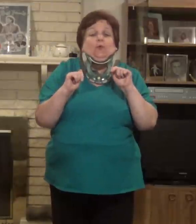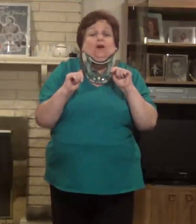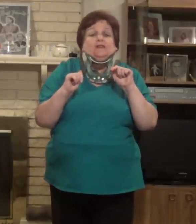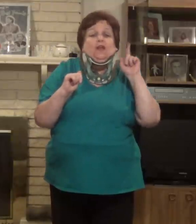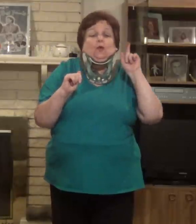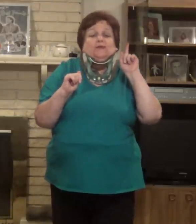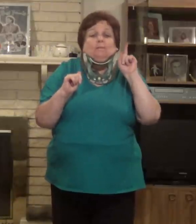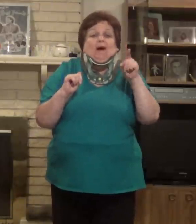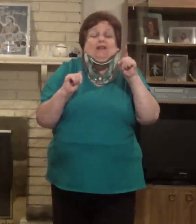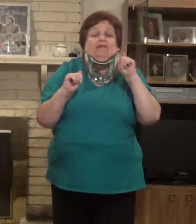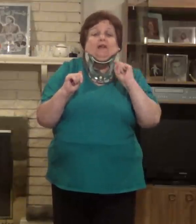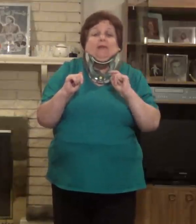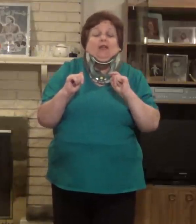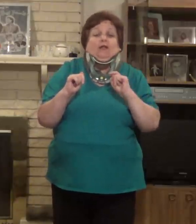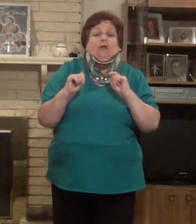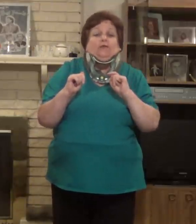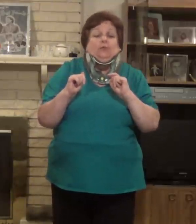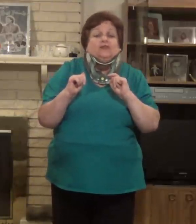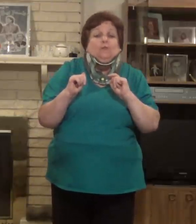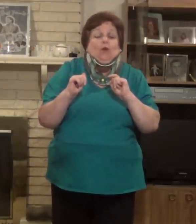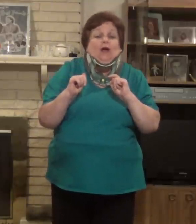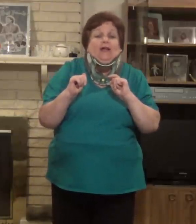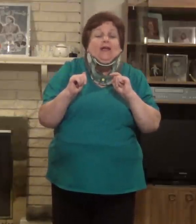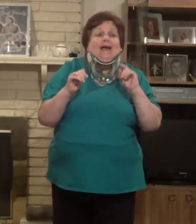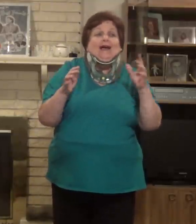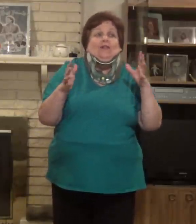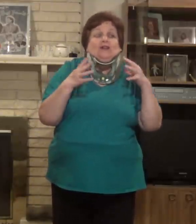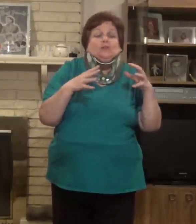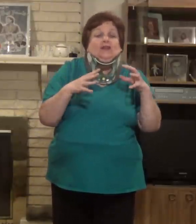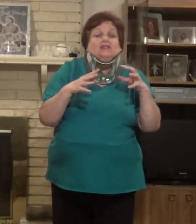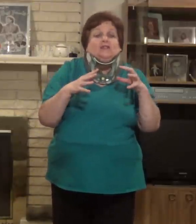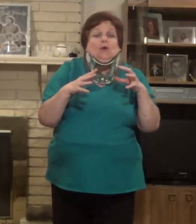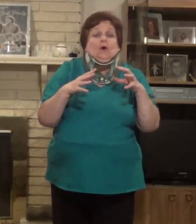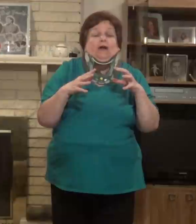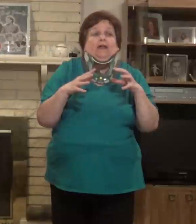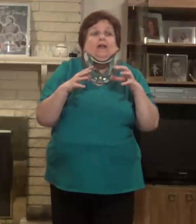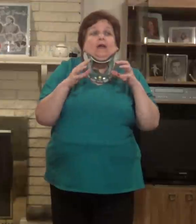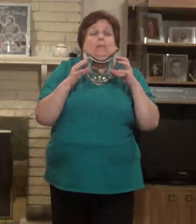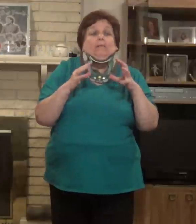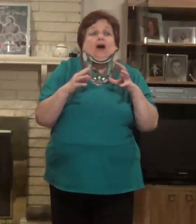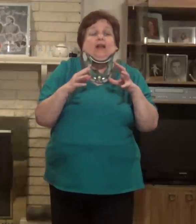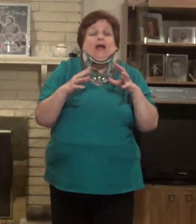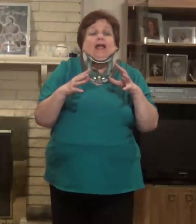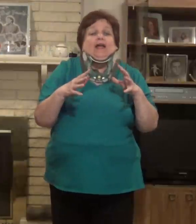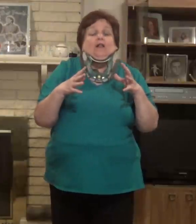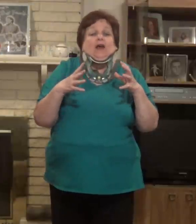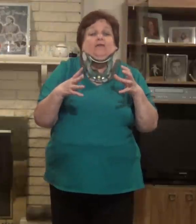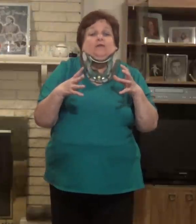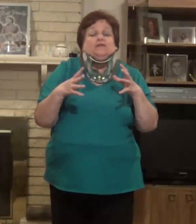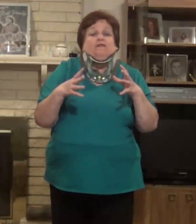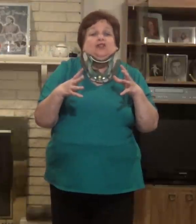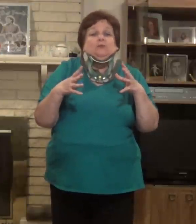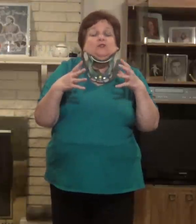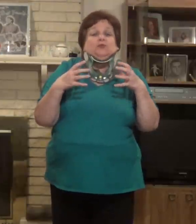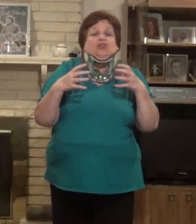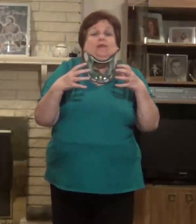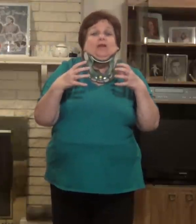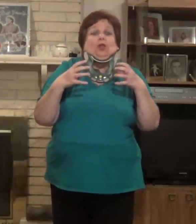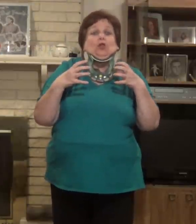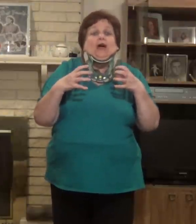it was, was modified paleo. The reason why, I lost weight slow on it, but I ate a lot of fruits and vegetables, which gave me a lot